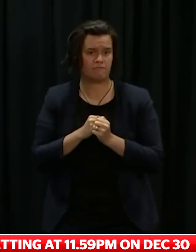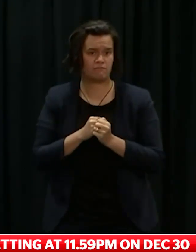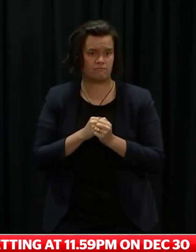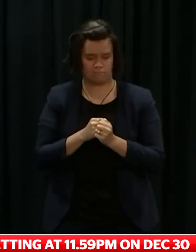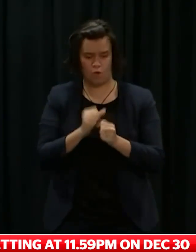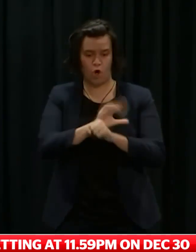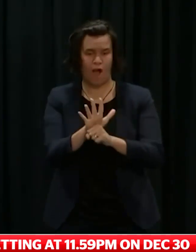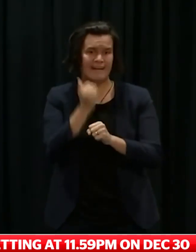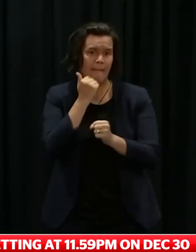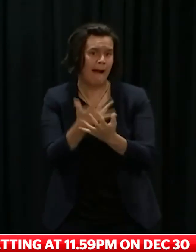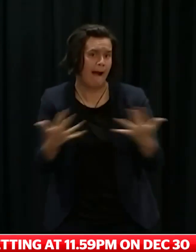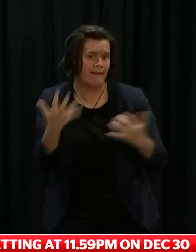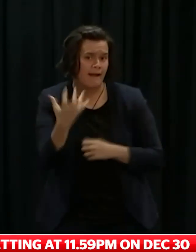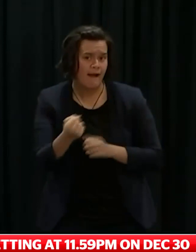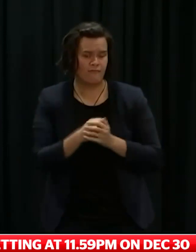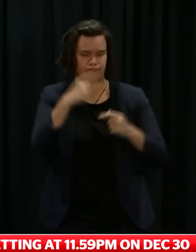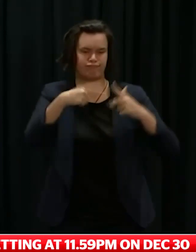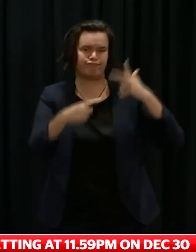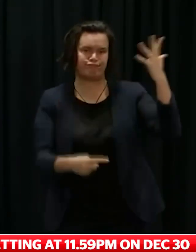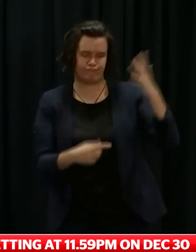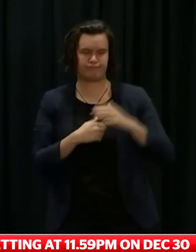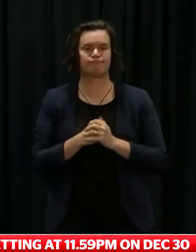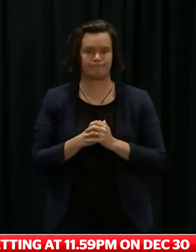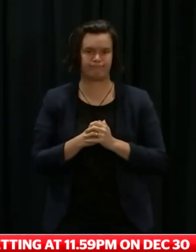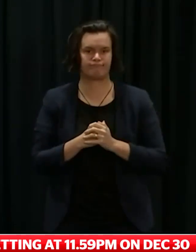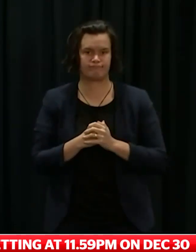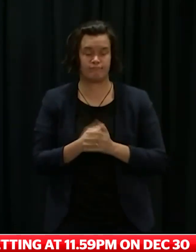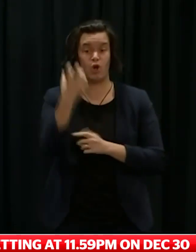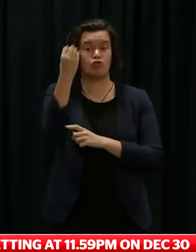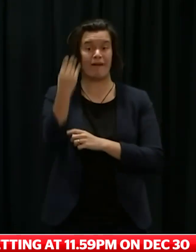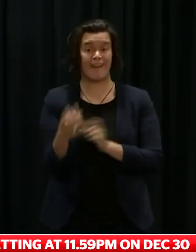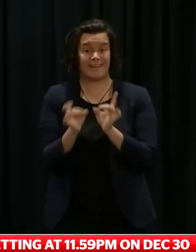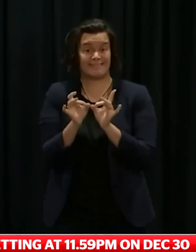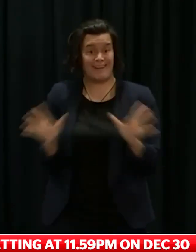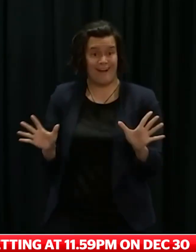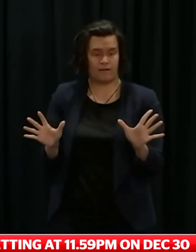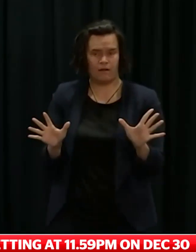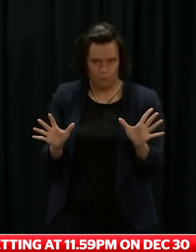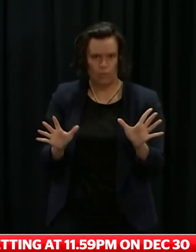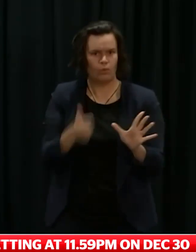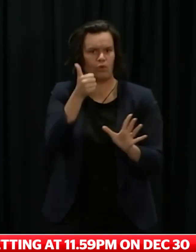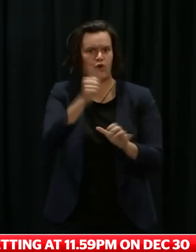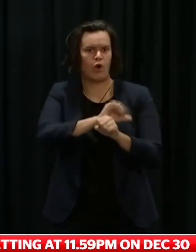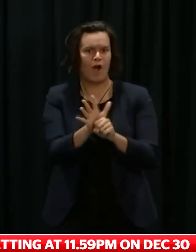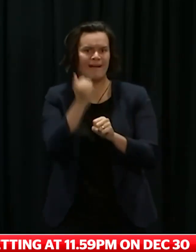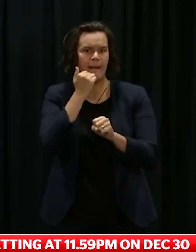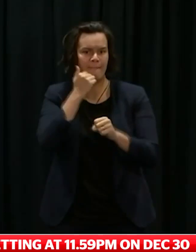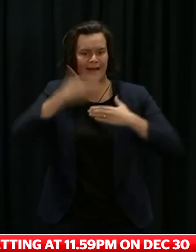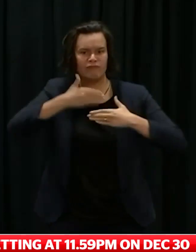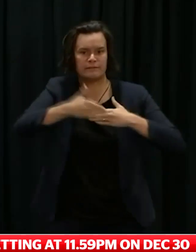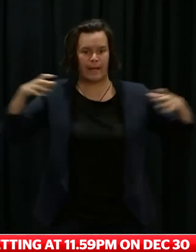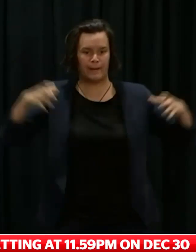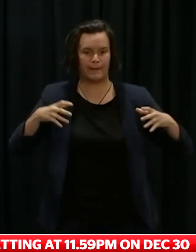encouraging to see Auckland's case numbers have continued to decline since the new framework came into effect, giving cause for